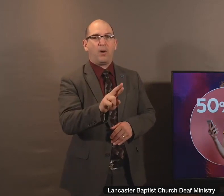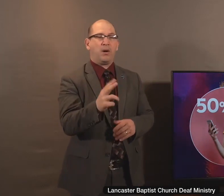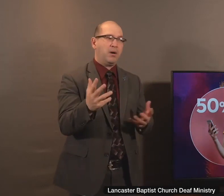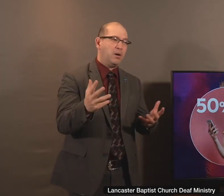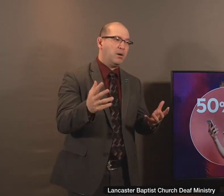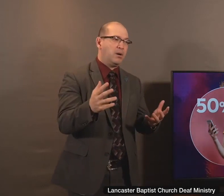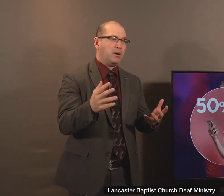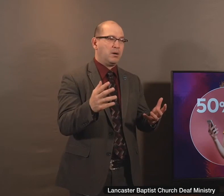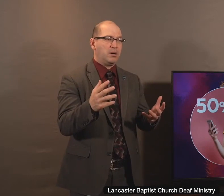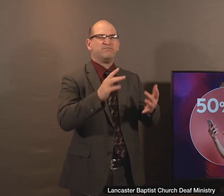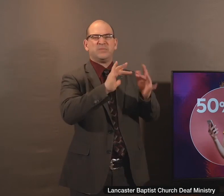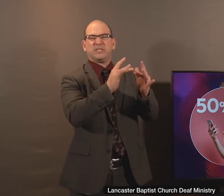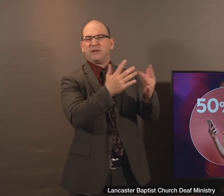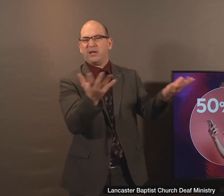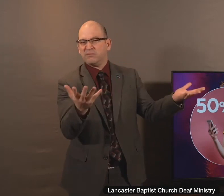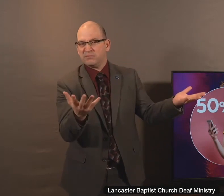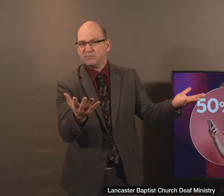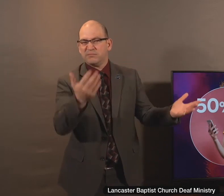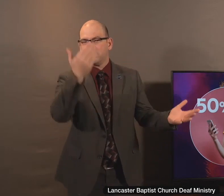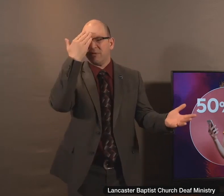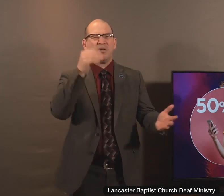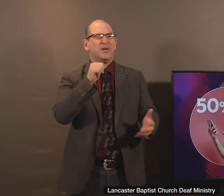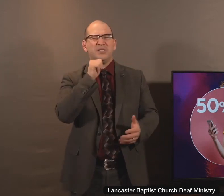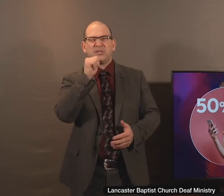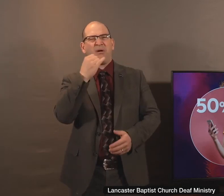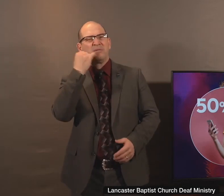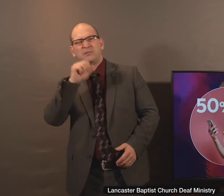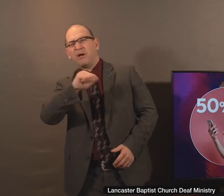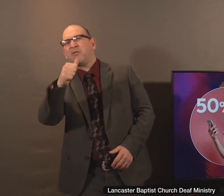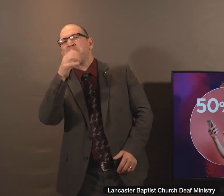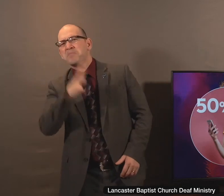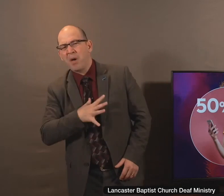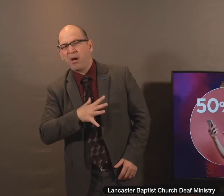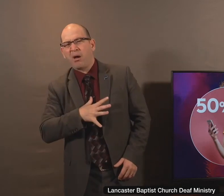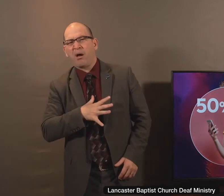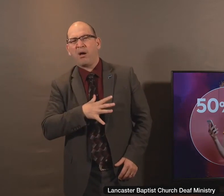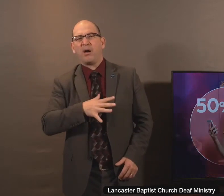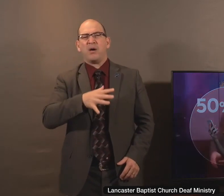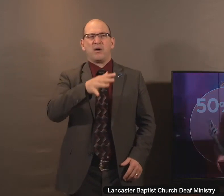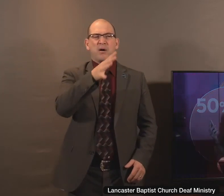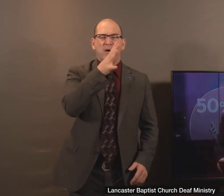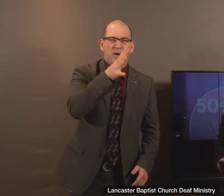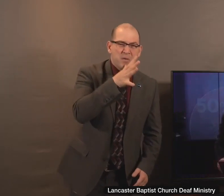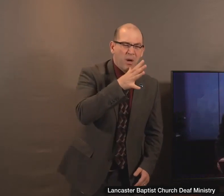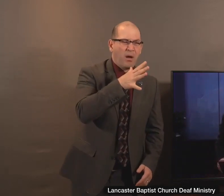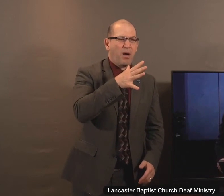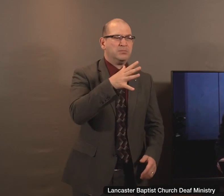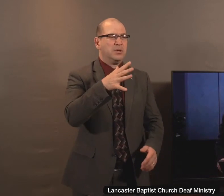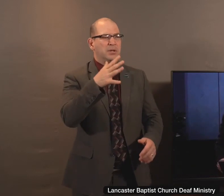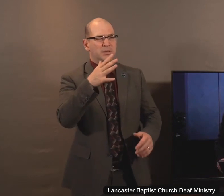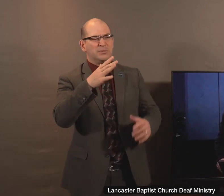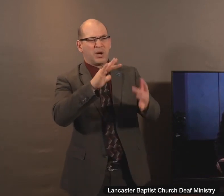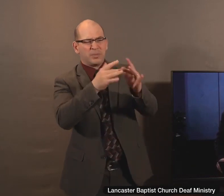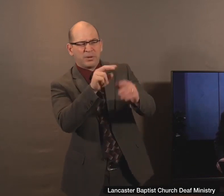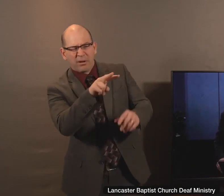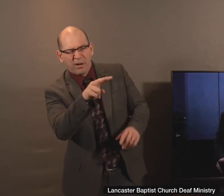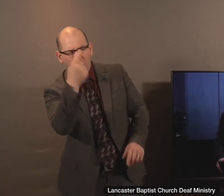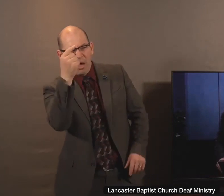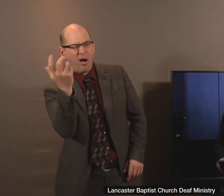let's not be jealous of other moms because oftentimes the grass is not greener on the other side. Let's not consider